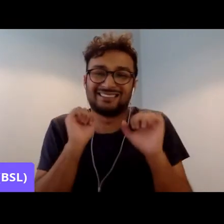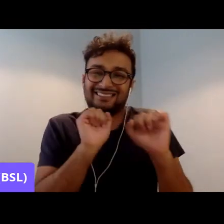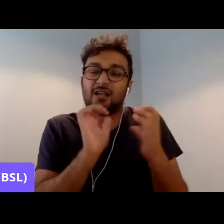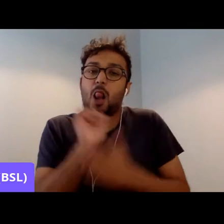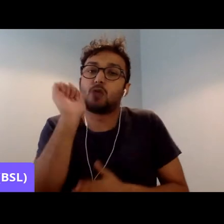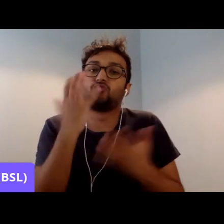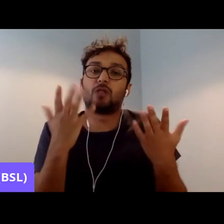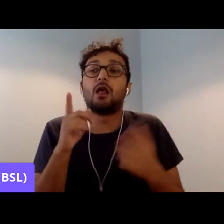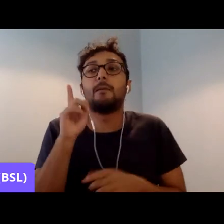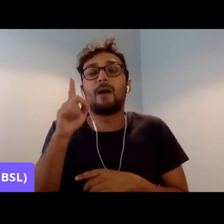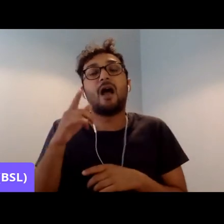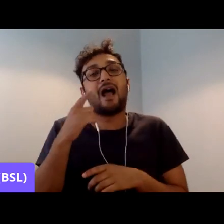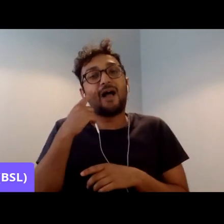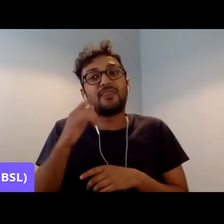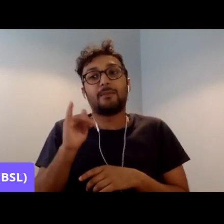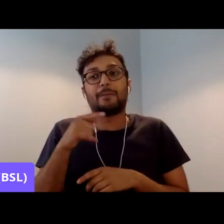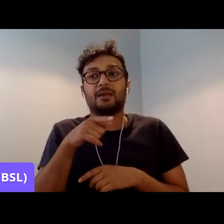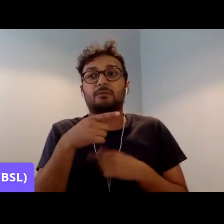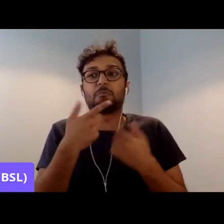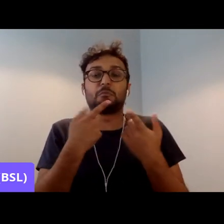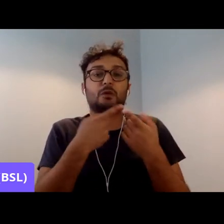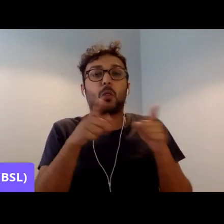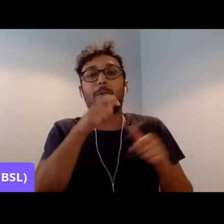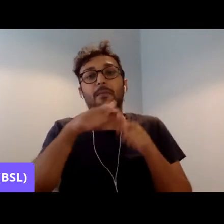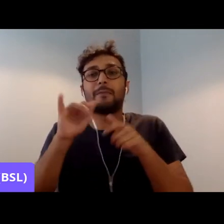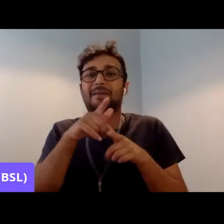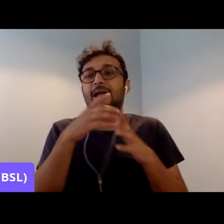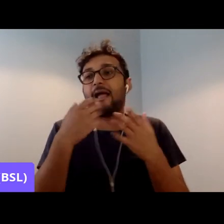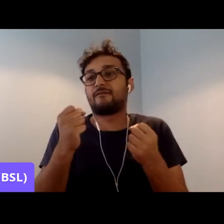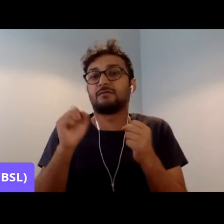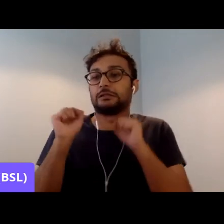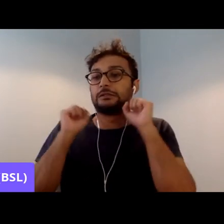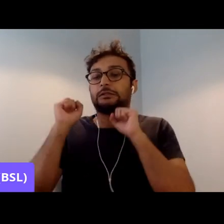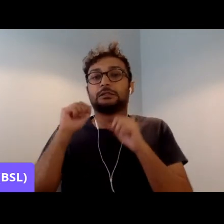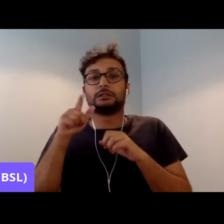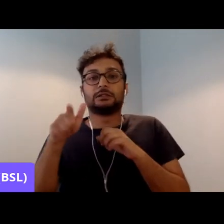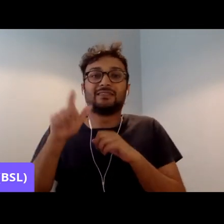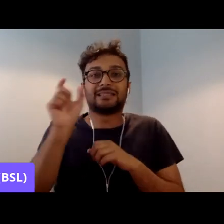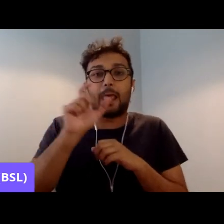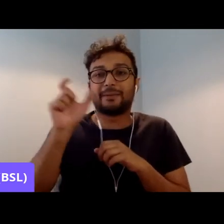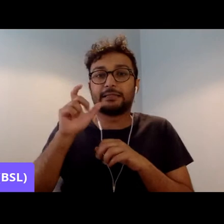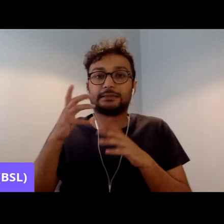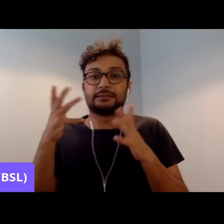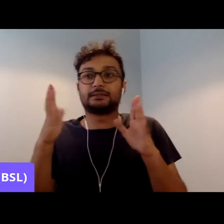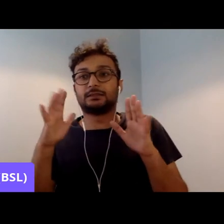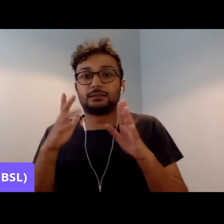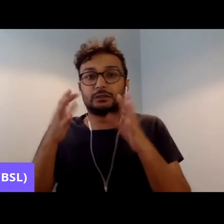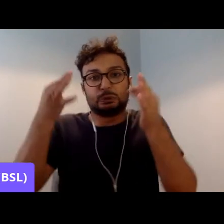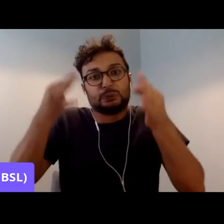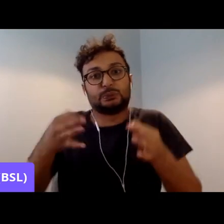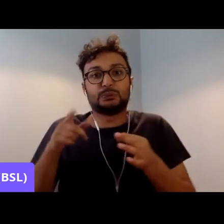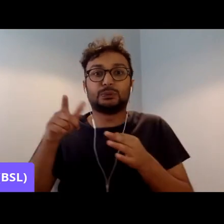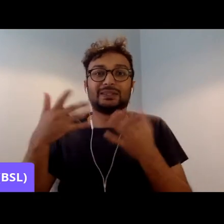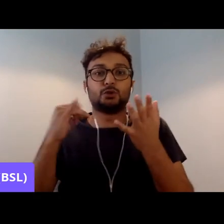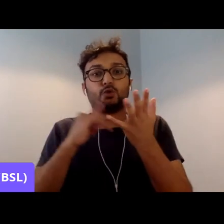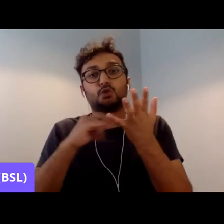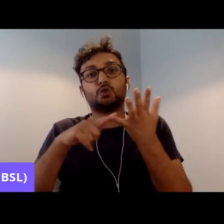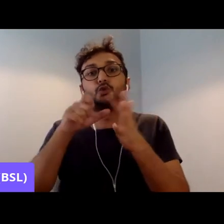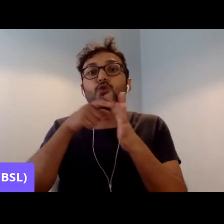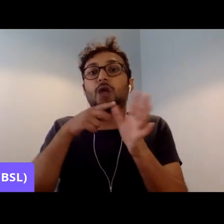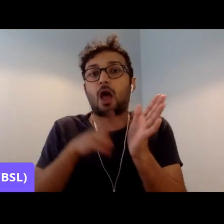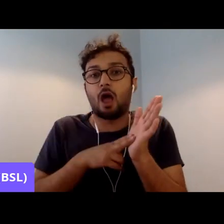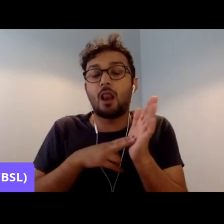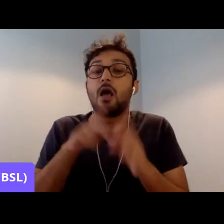have legitimate concerns with, for example, Islamism in Sudan, right? More often, more often, Islam